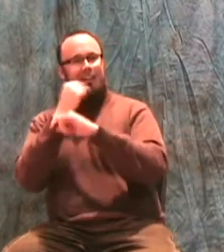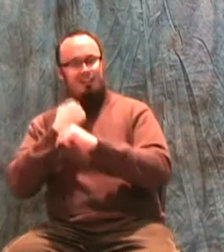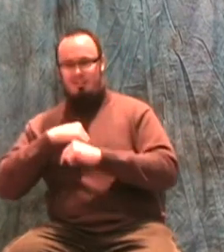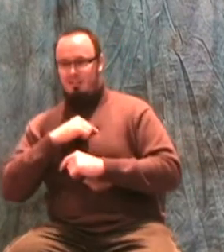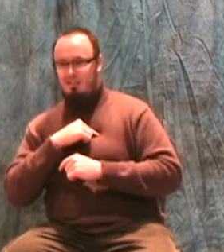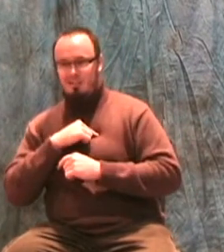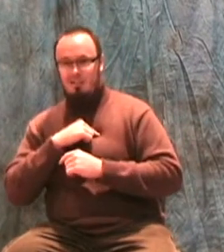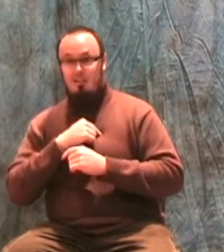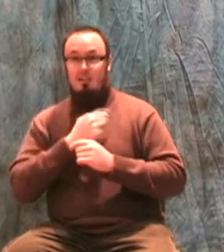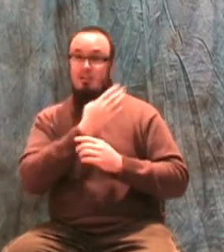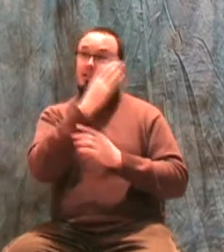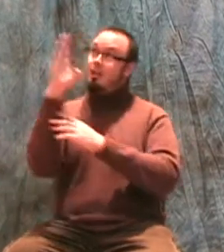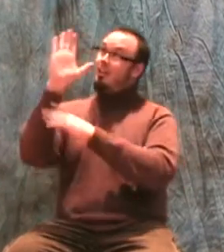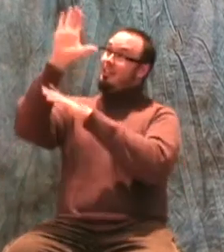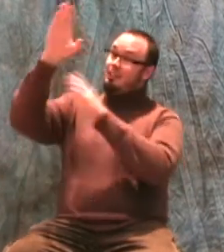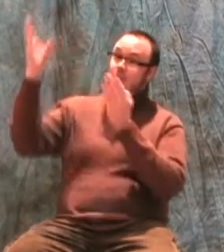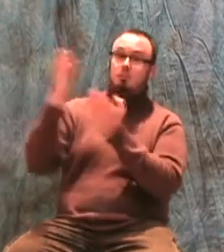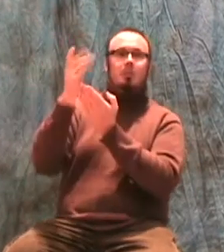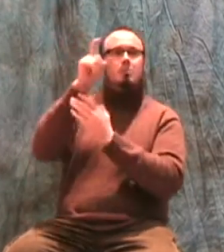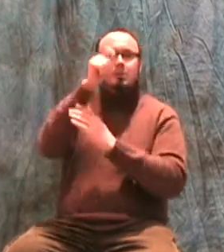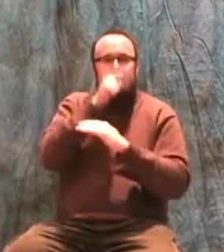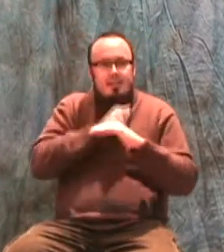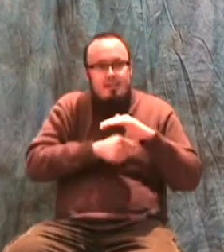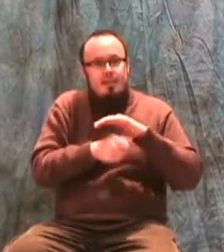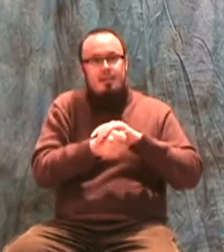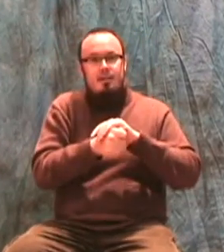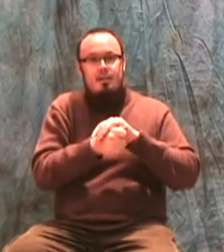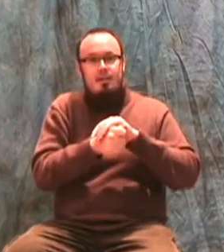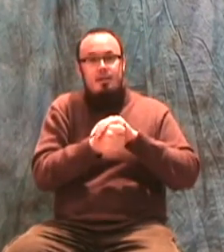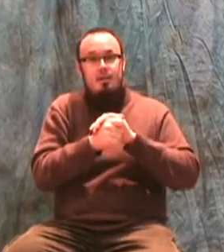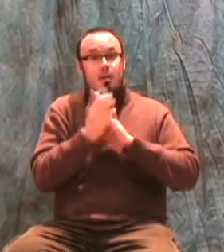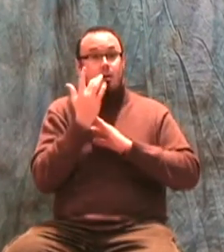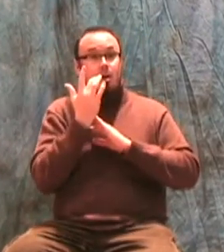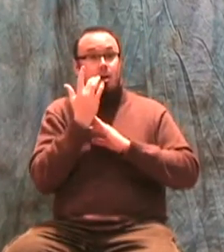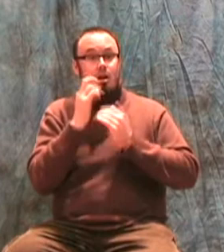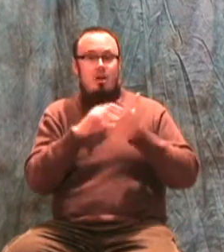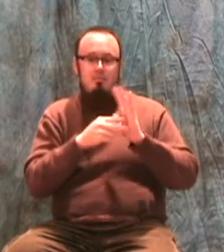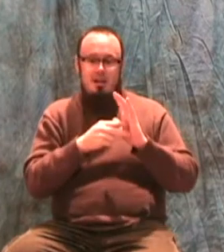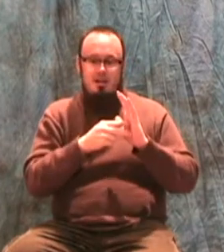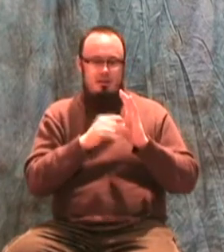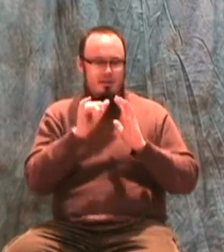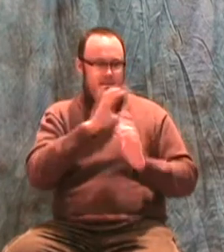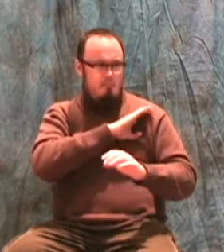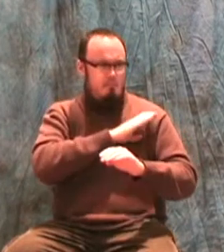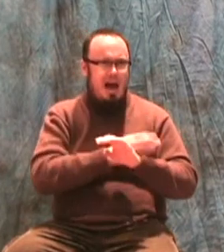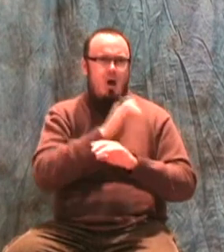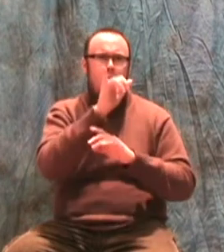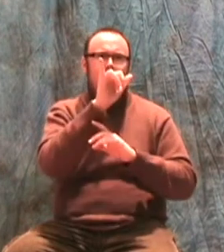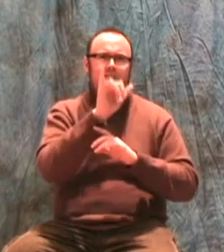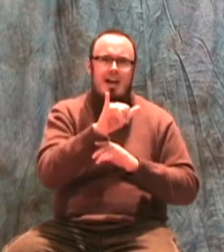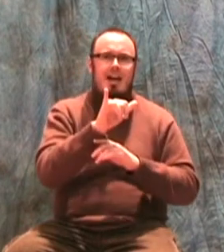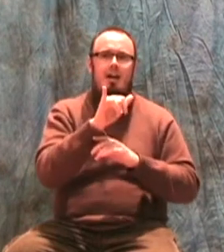presence also must be somewhat hidden in the world lest we be forced by the power of it into doing his will